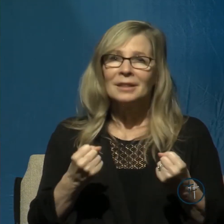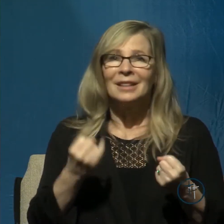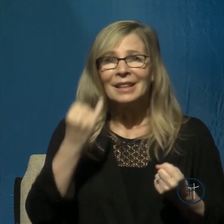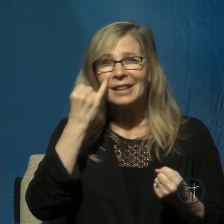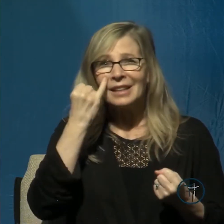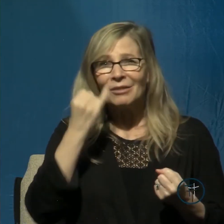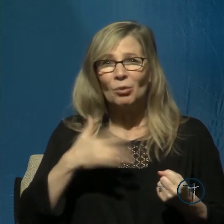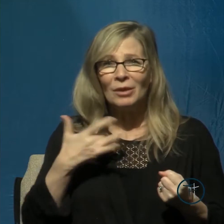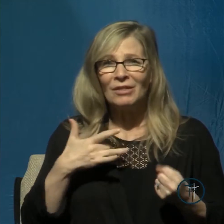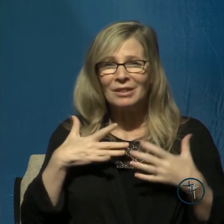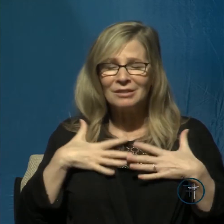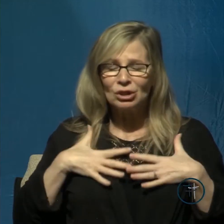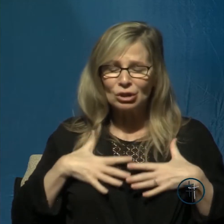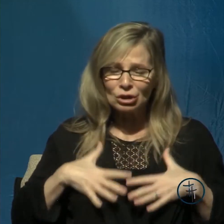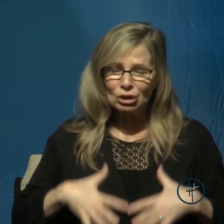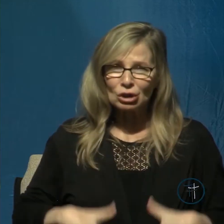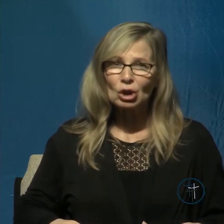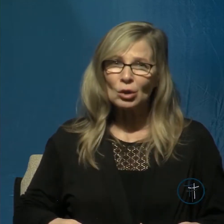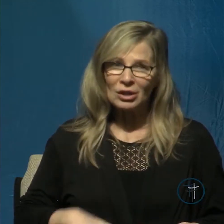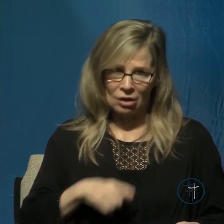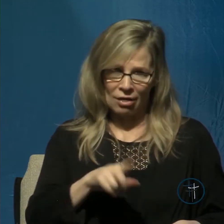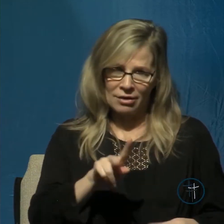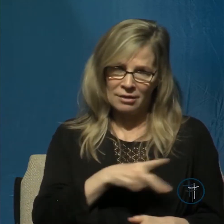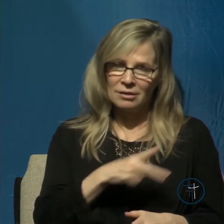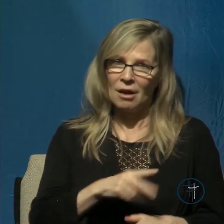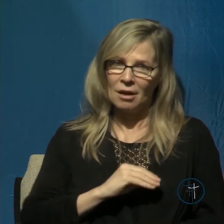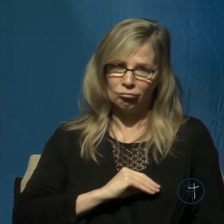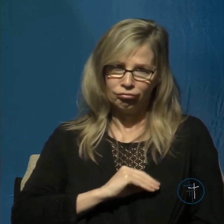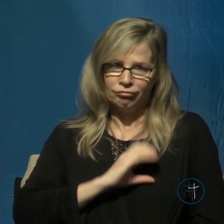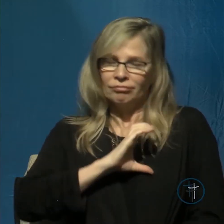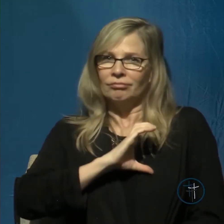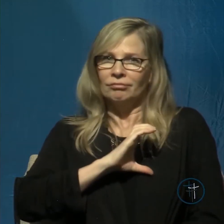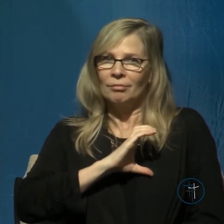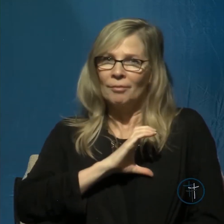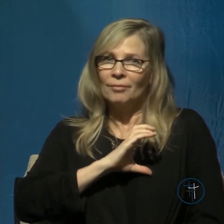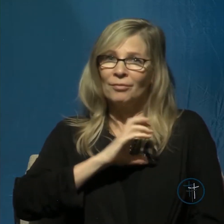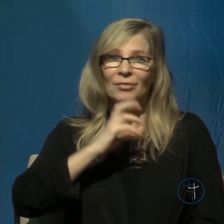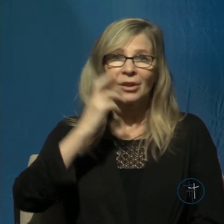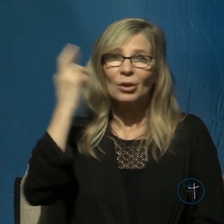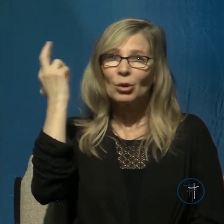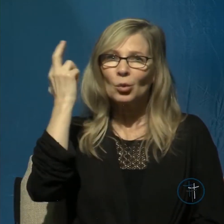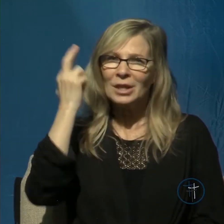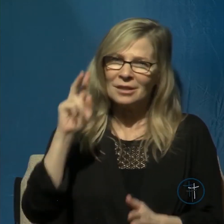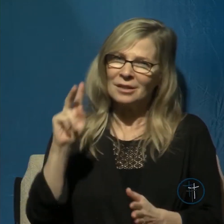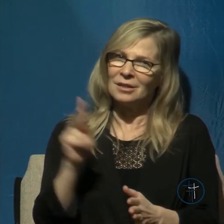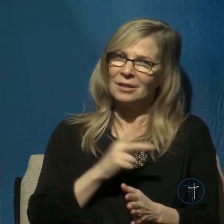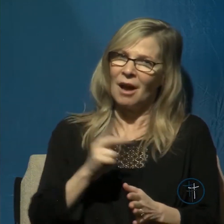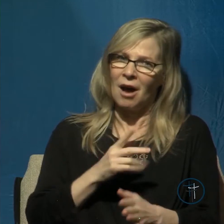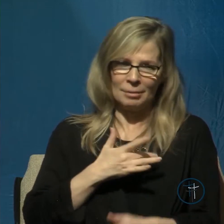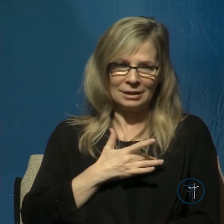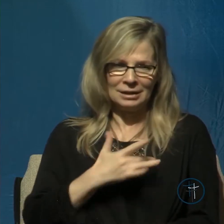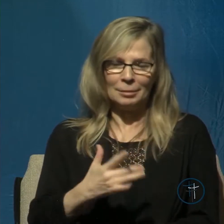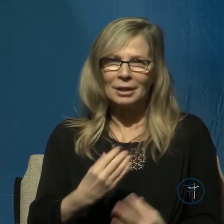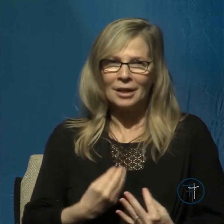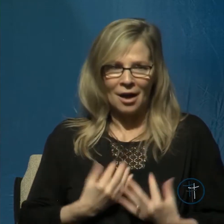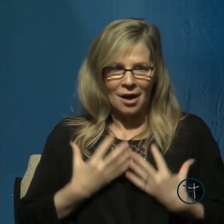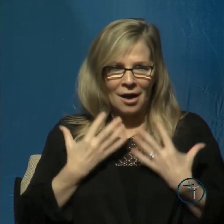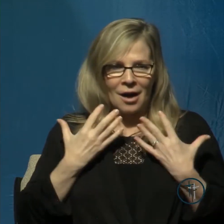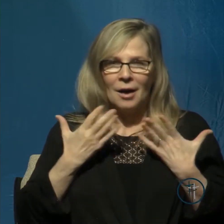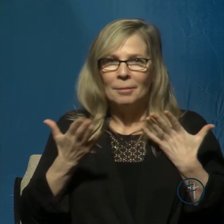discouraged. And folks, the reason that the Psalms minister like this is because, as someone has put it, the Psalms speak the universal